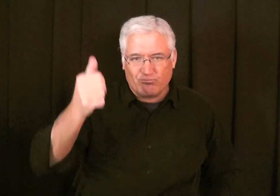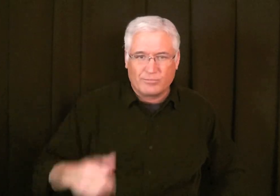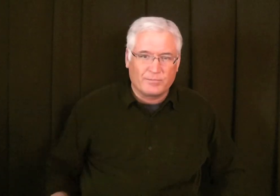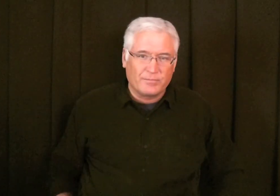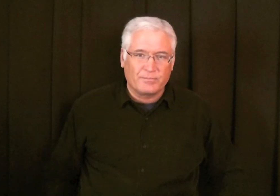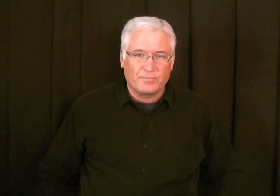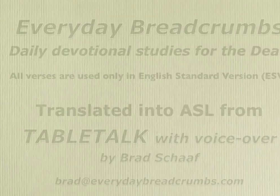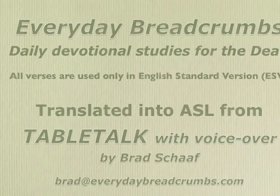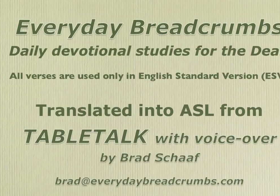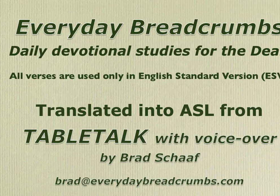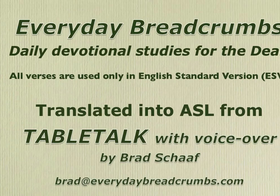Deo.